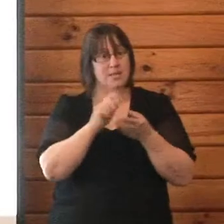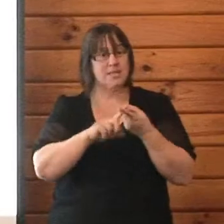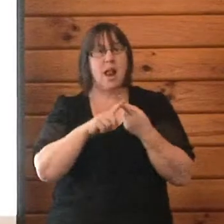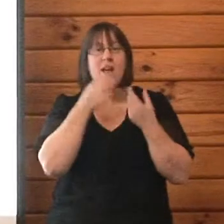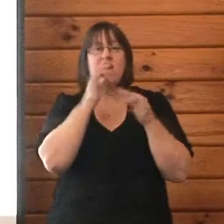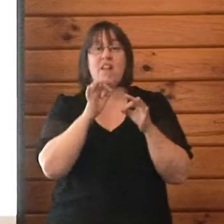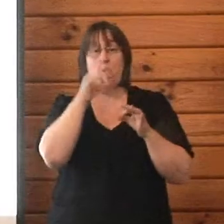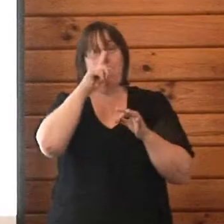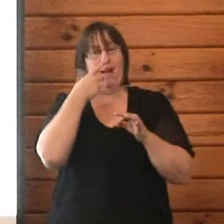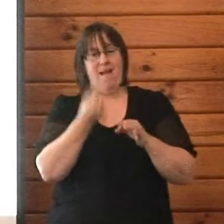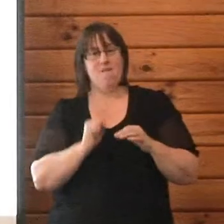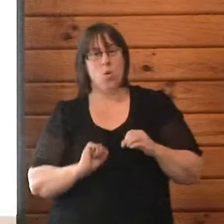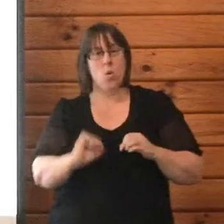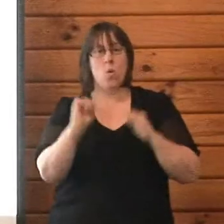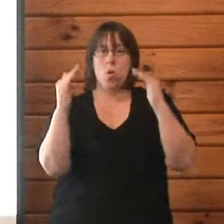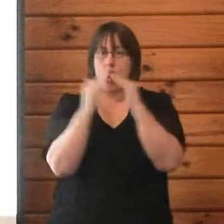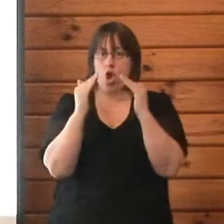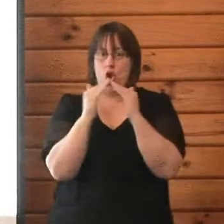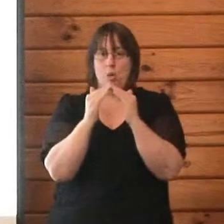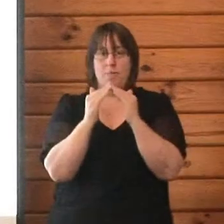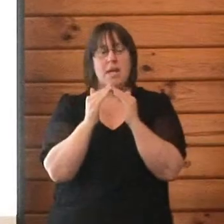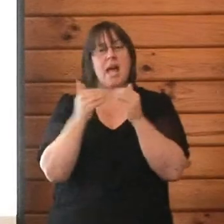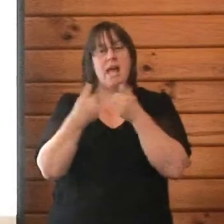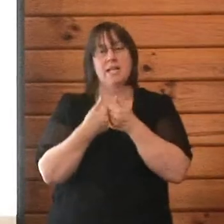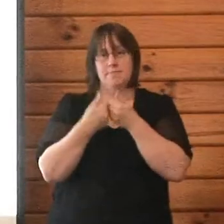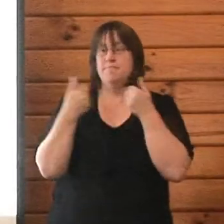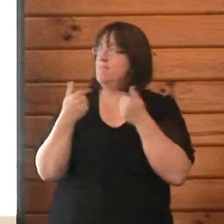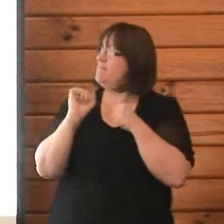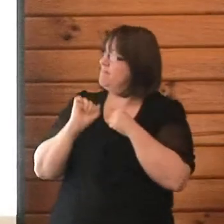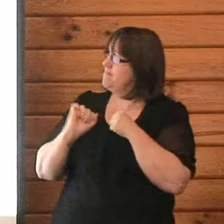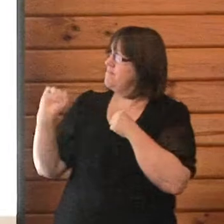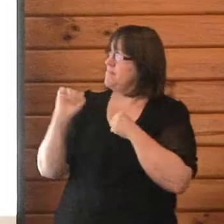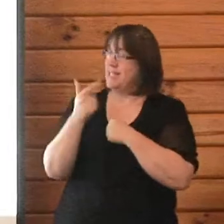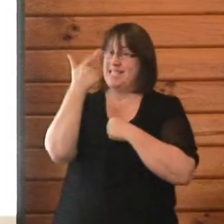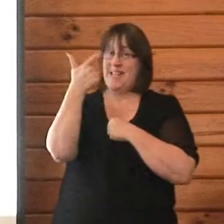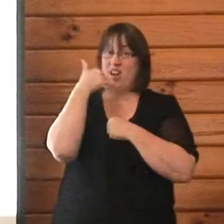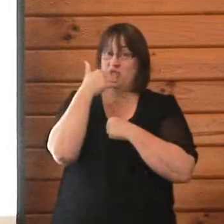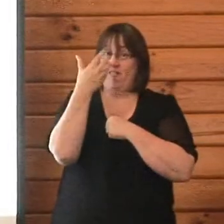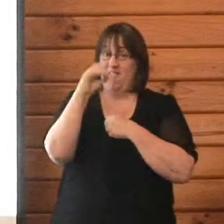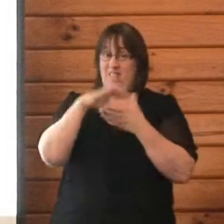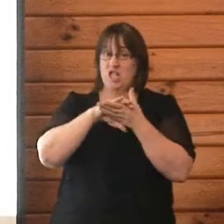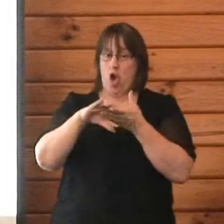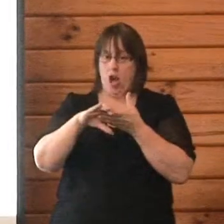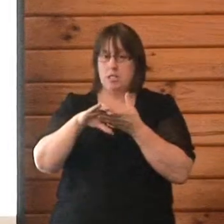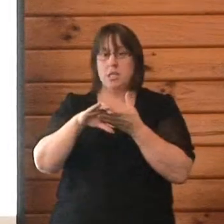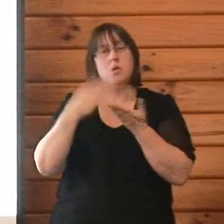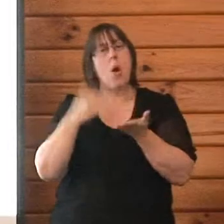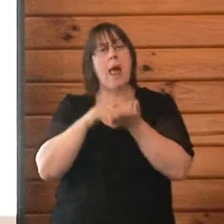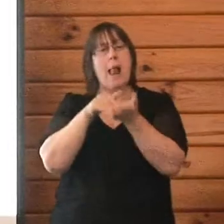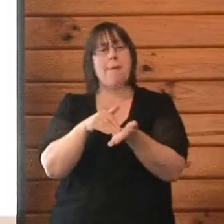Independent advice grant is actually $750 to pay towards any independent advice that needs